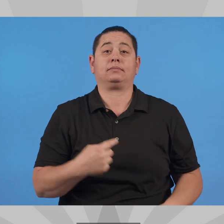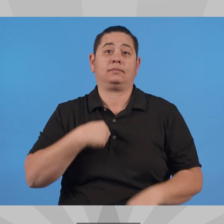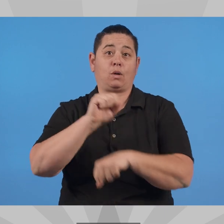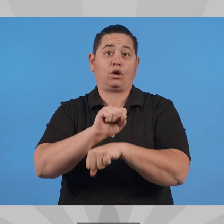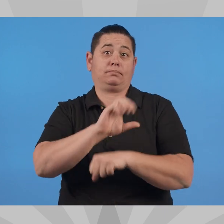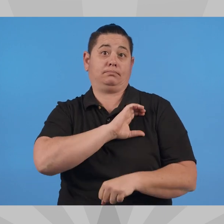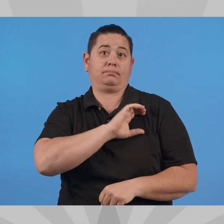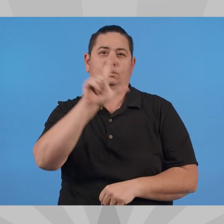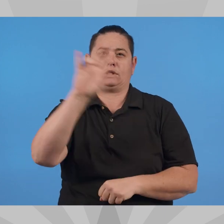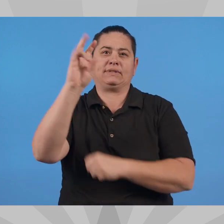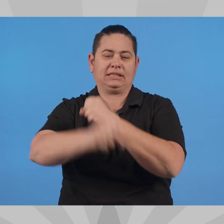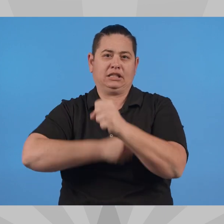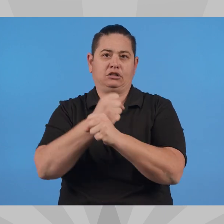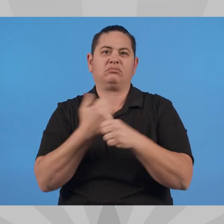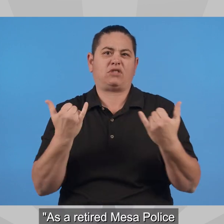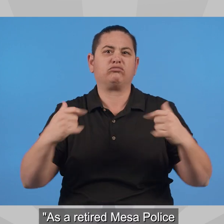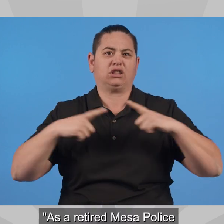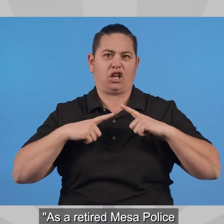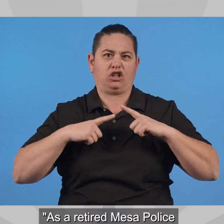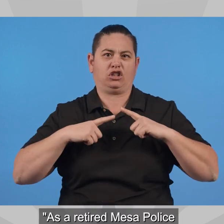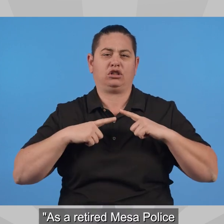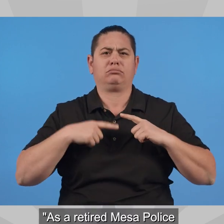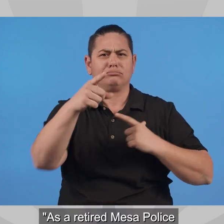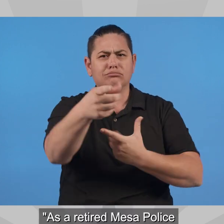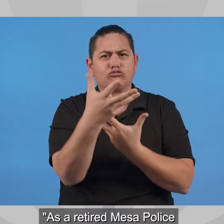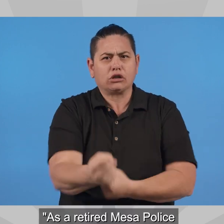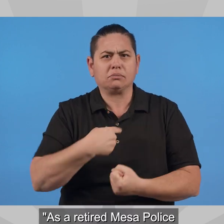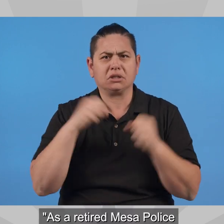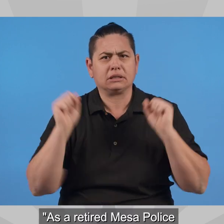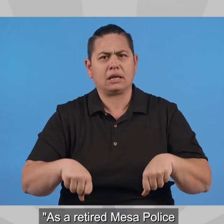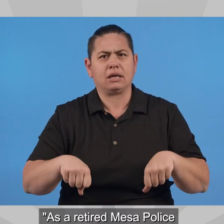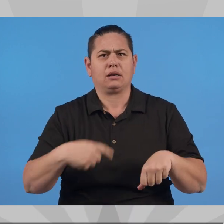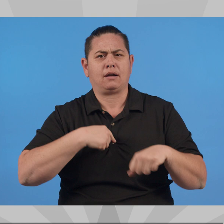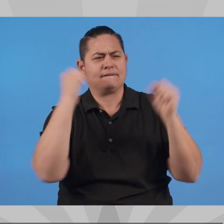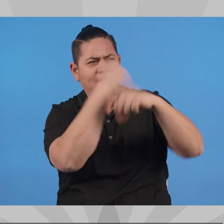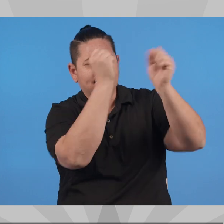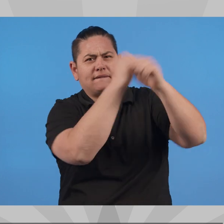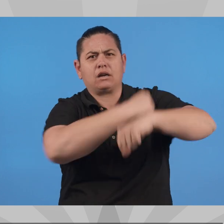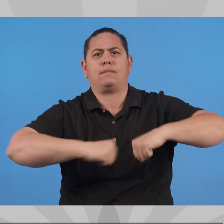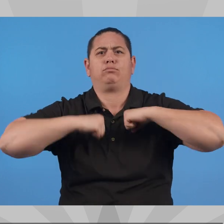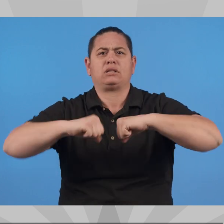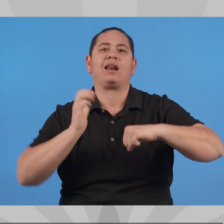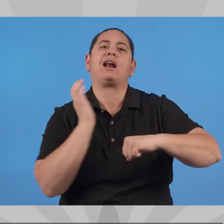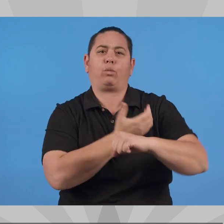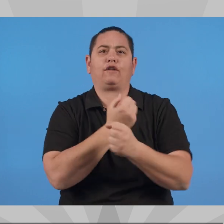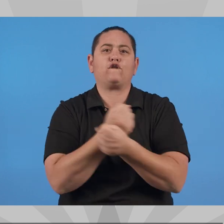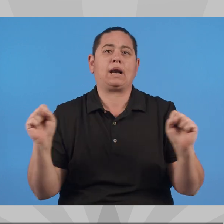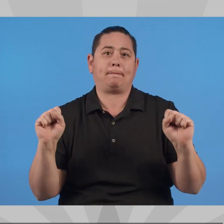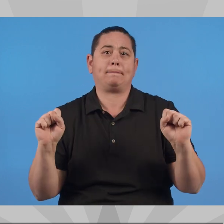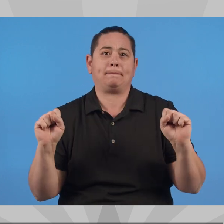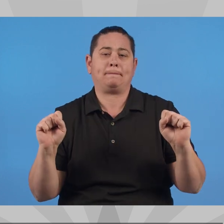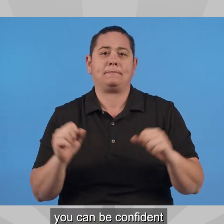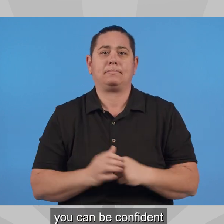Statement As a retired Mesa Police Sergeant who served and protected our community for 27